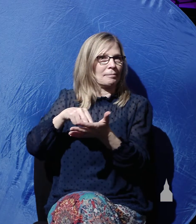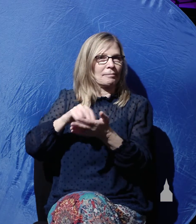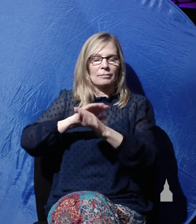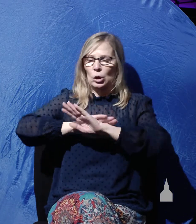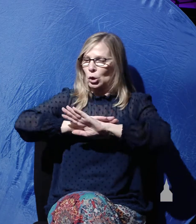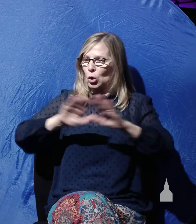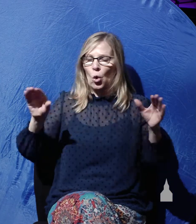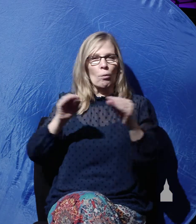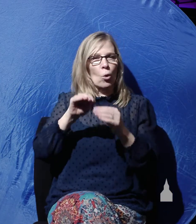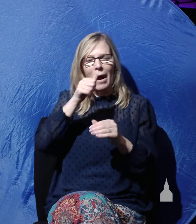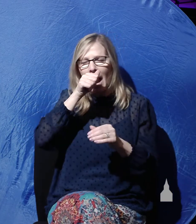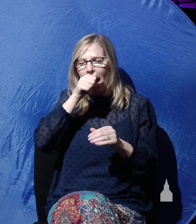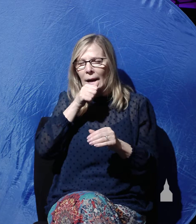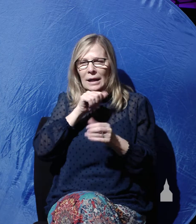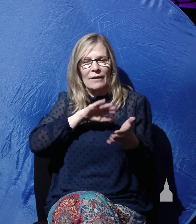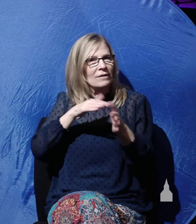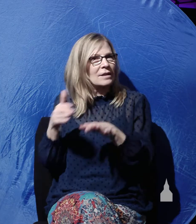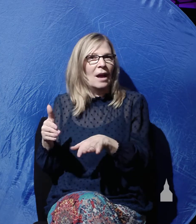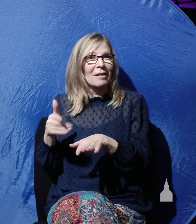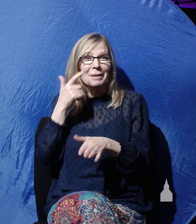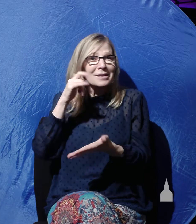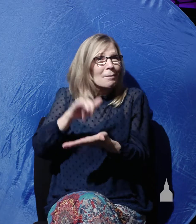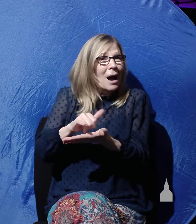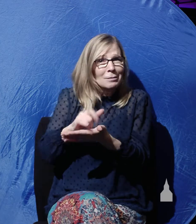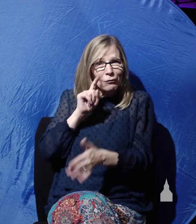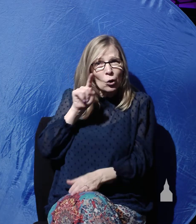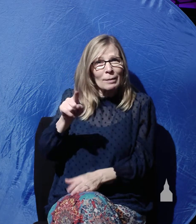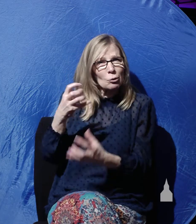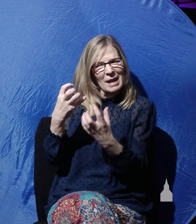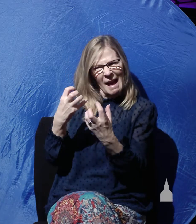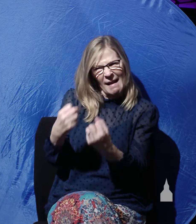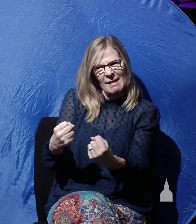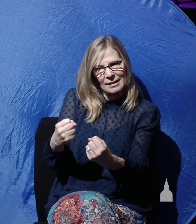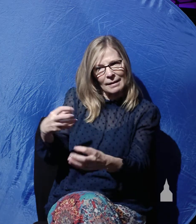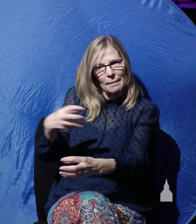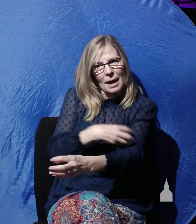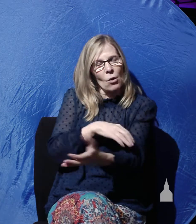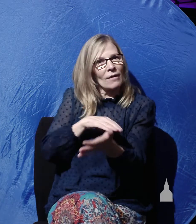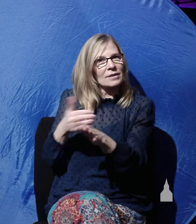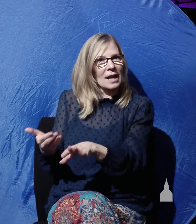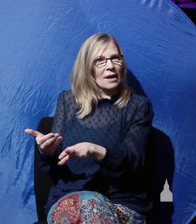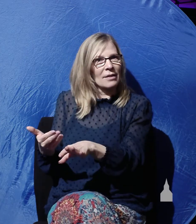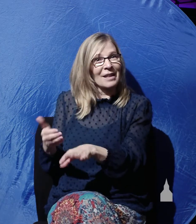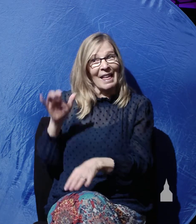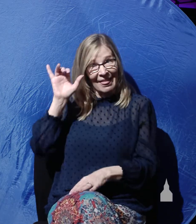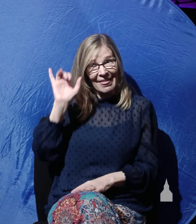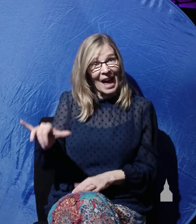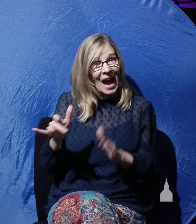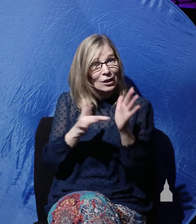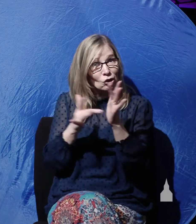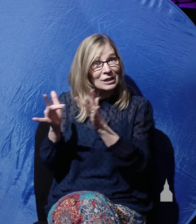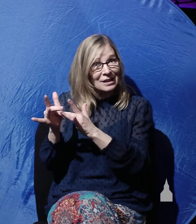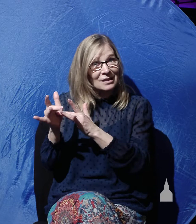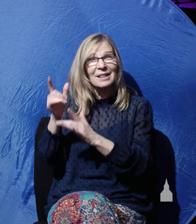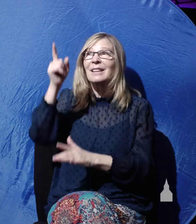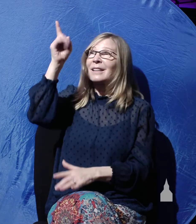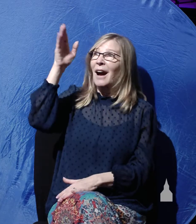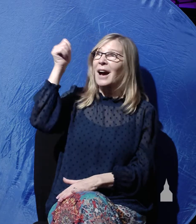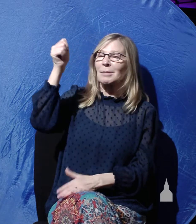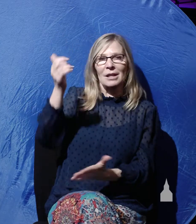agony of death, since it was impossible for him to be held in its power. This Jesus, God raised up again, to which